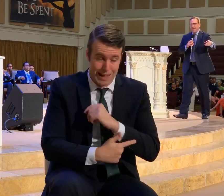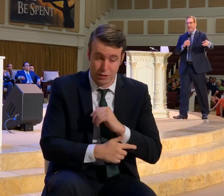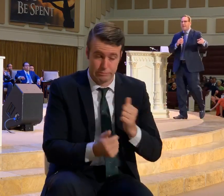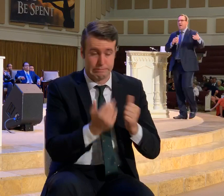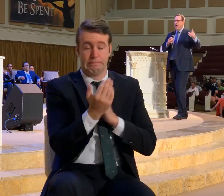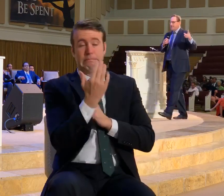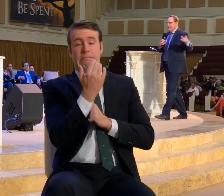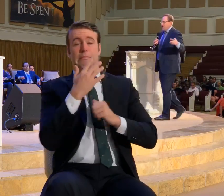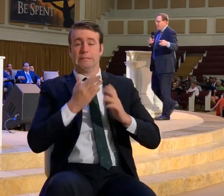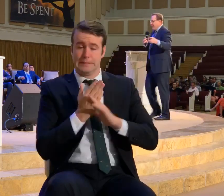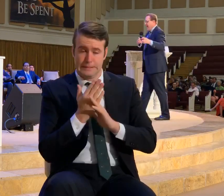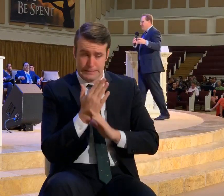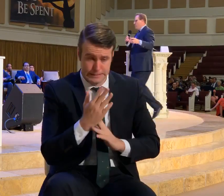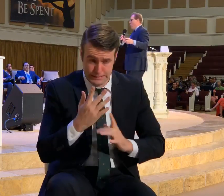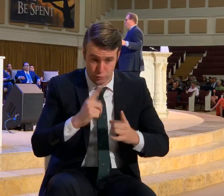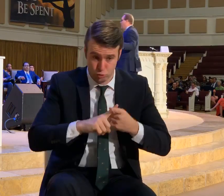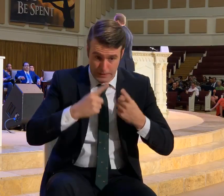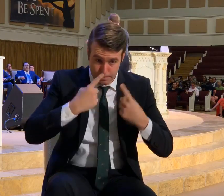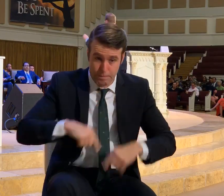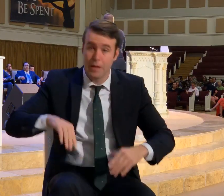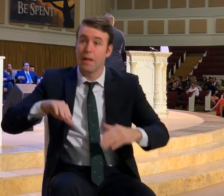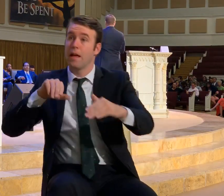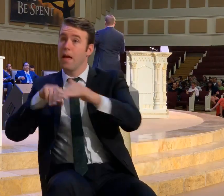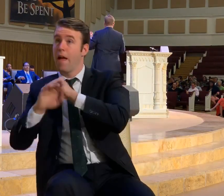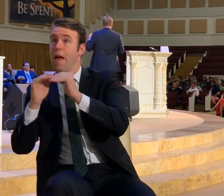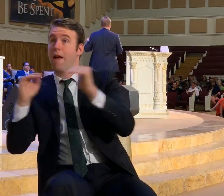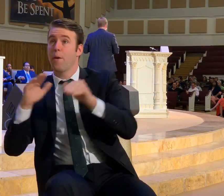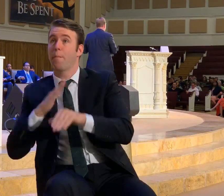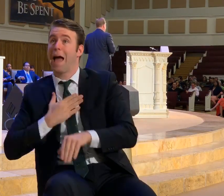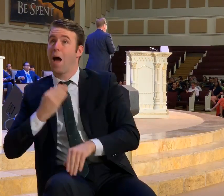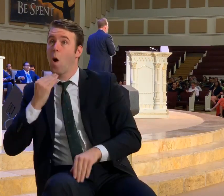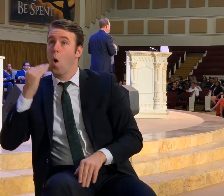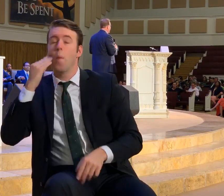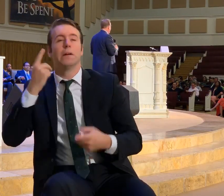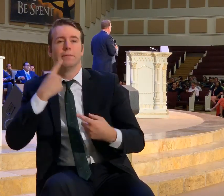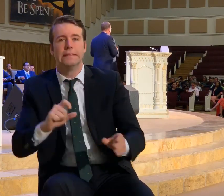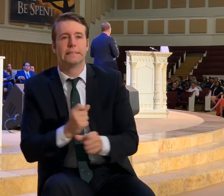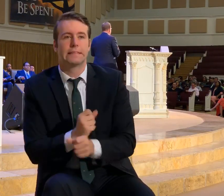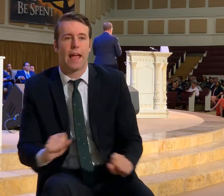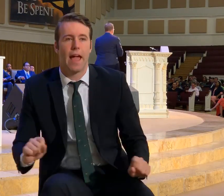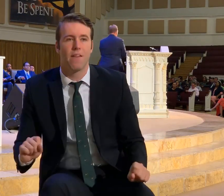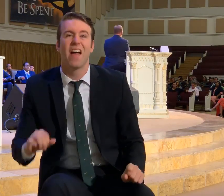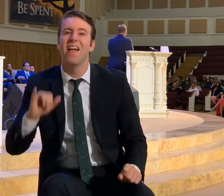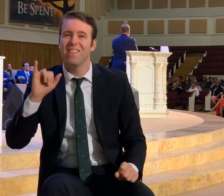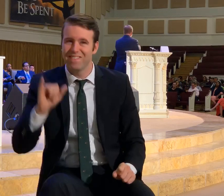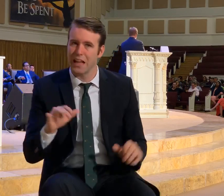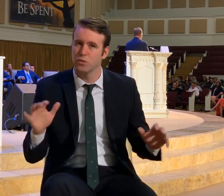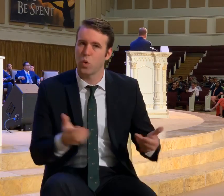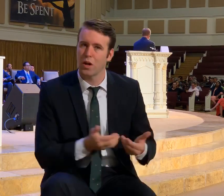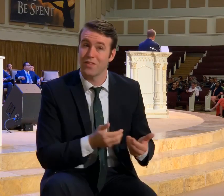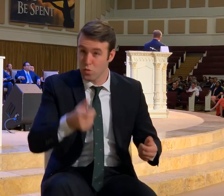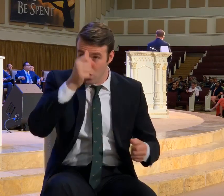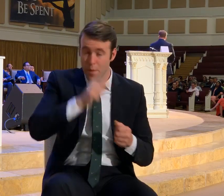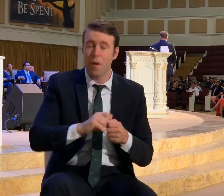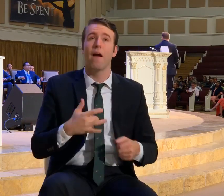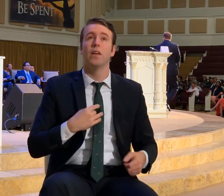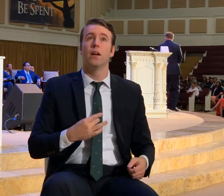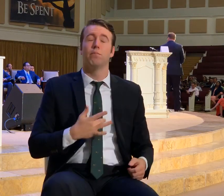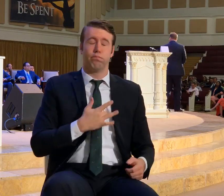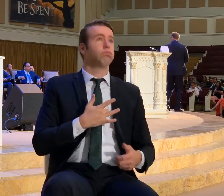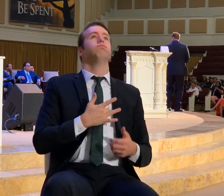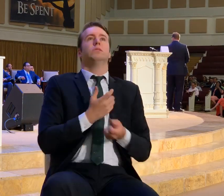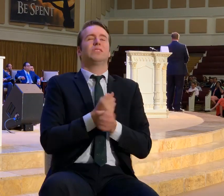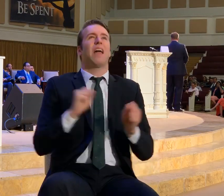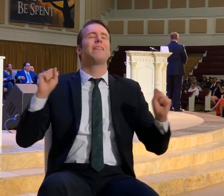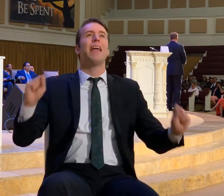endure to the end until you make heaven your home. And so this is what the work of sanctification does. How many remember when you got saved there were still issues in